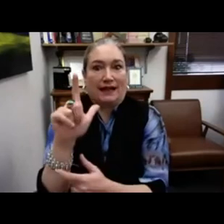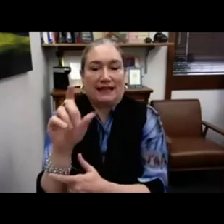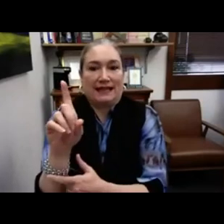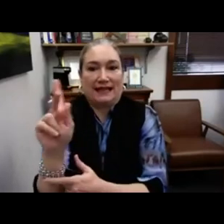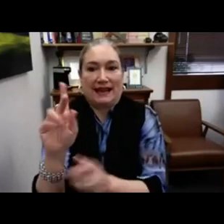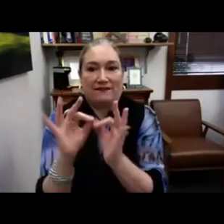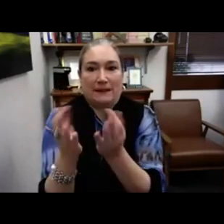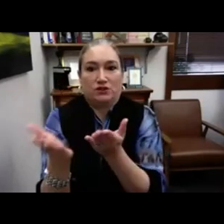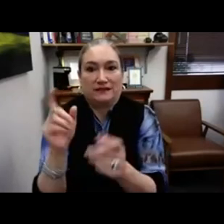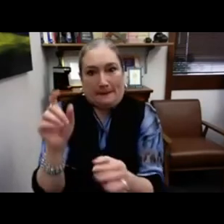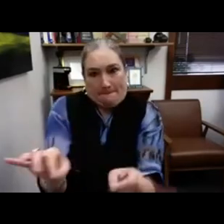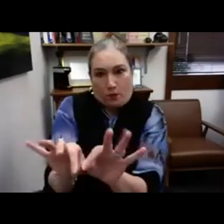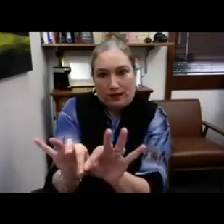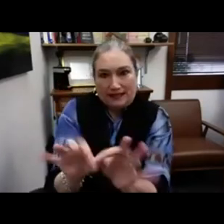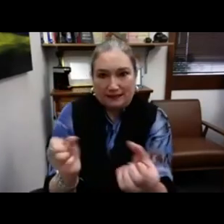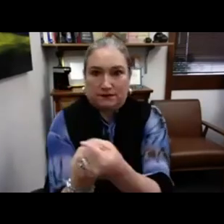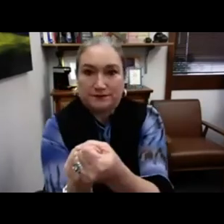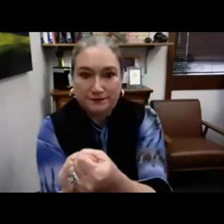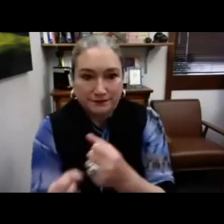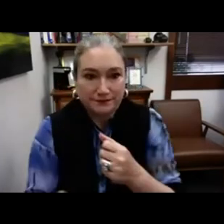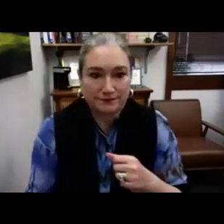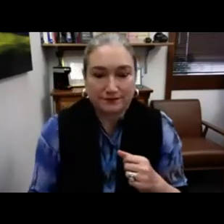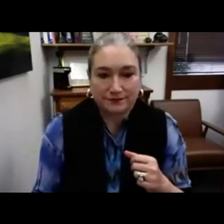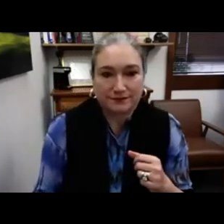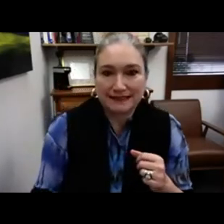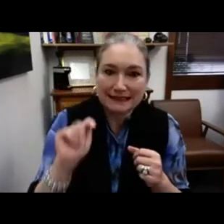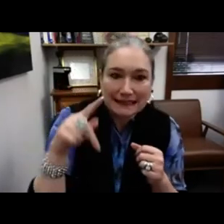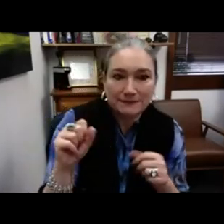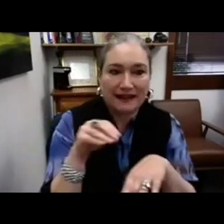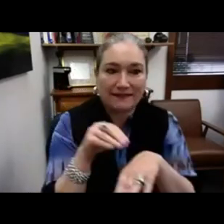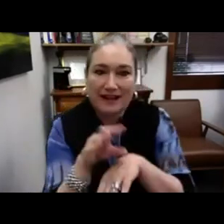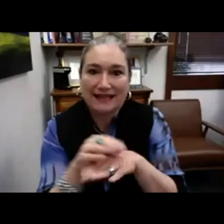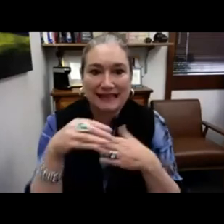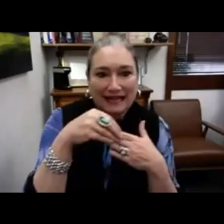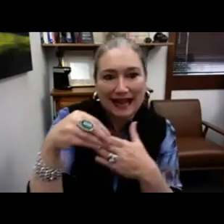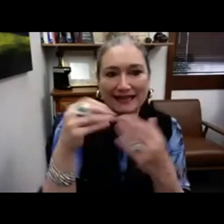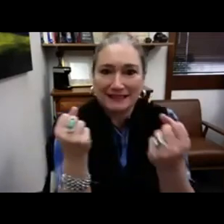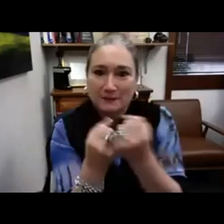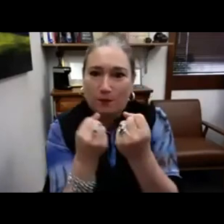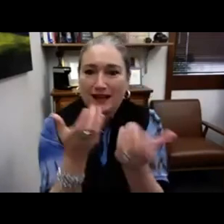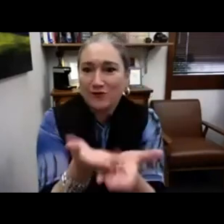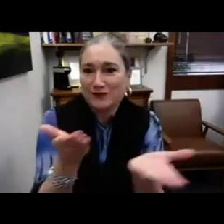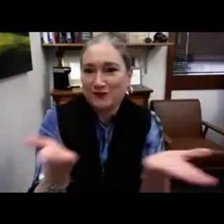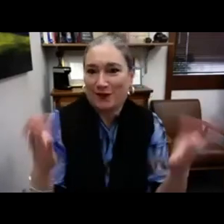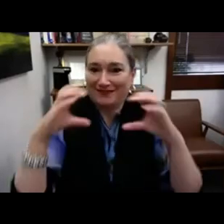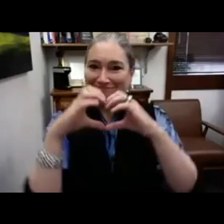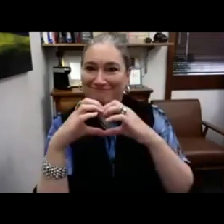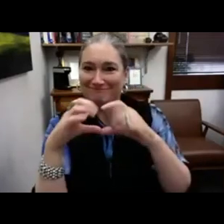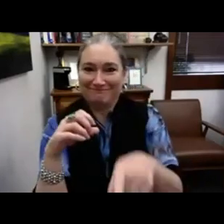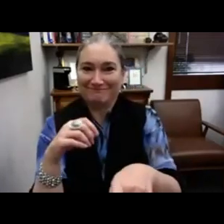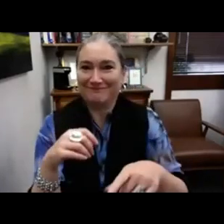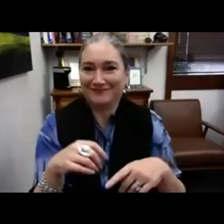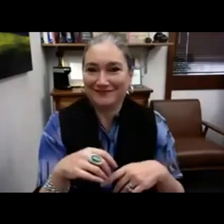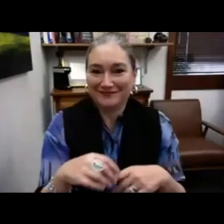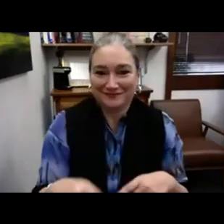where they need DCCW. They need lead K family services and their support. They need, um,